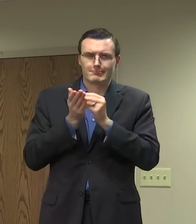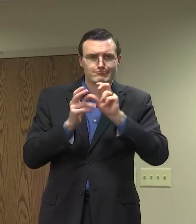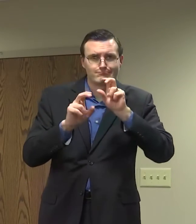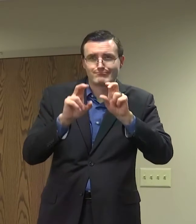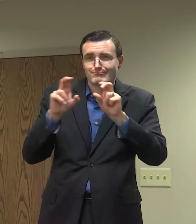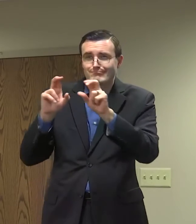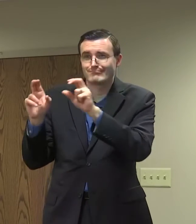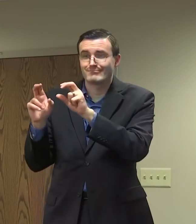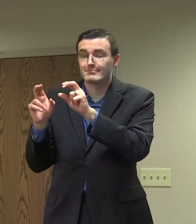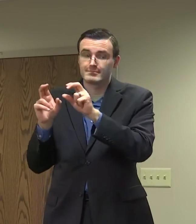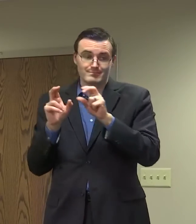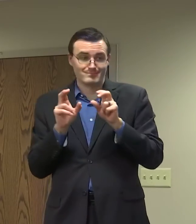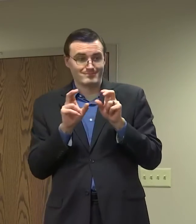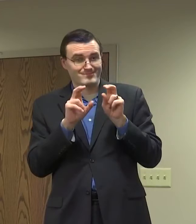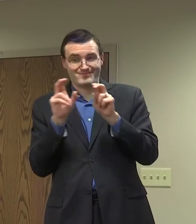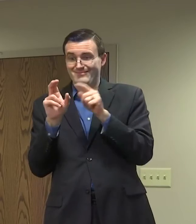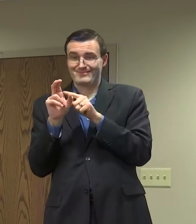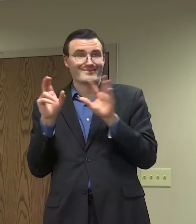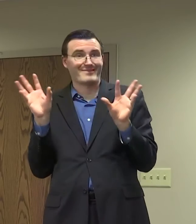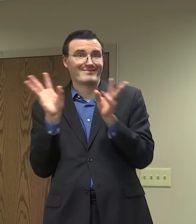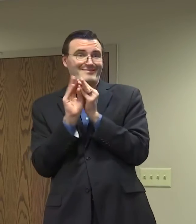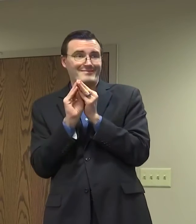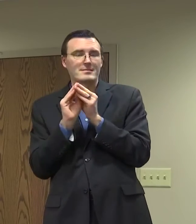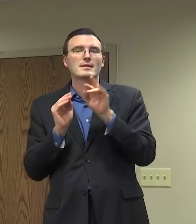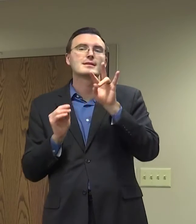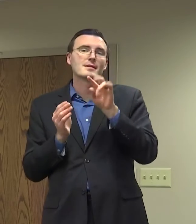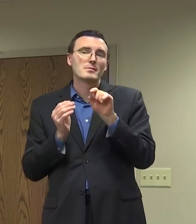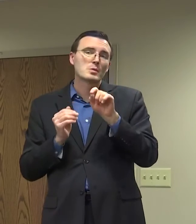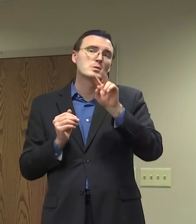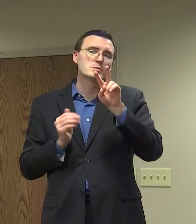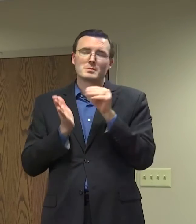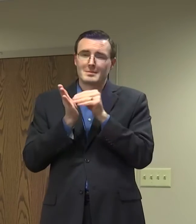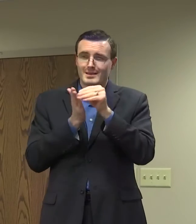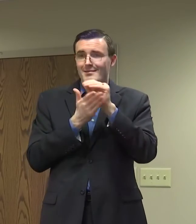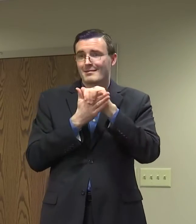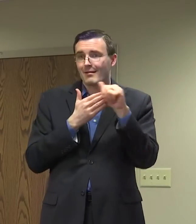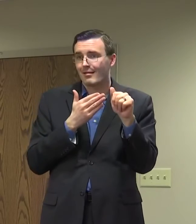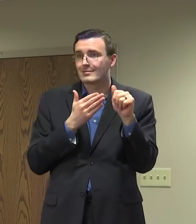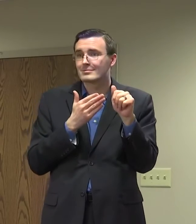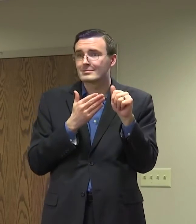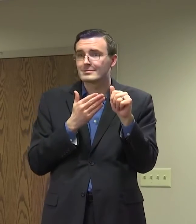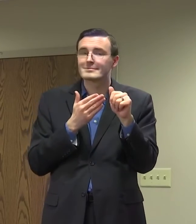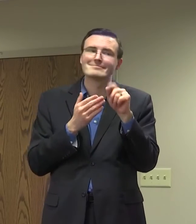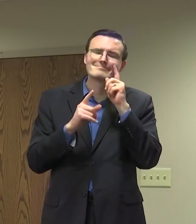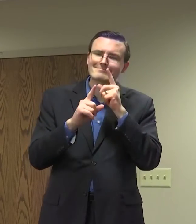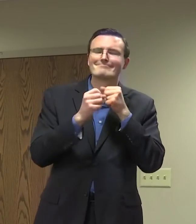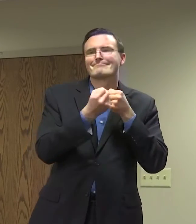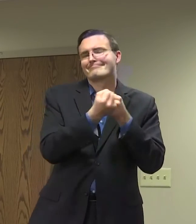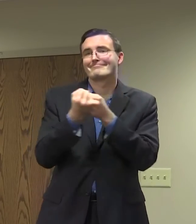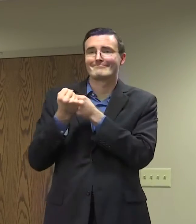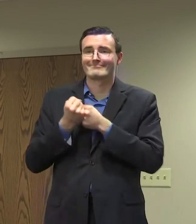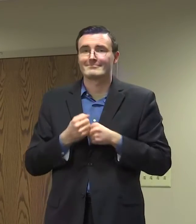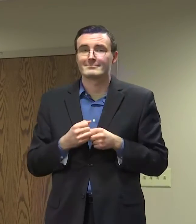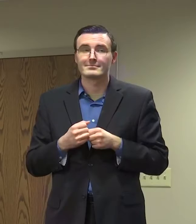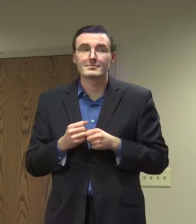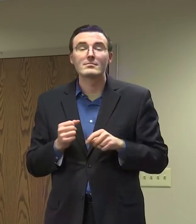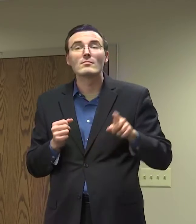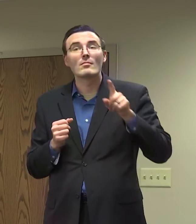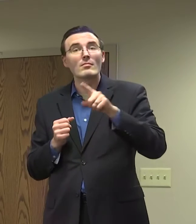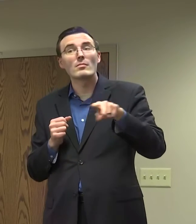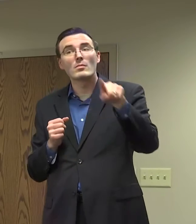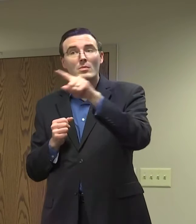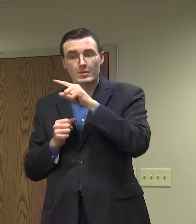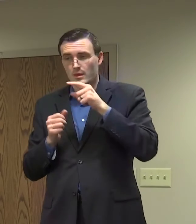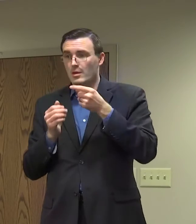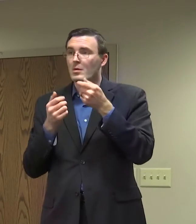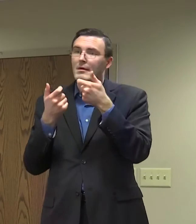of assistance. We are here to help you if you are currently struggling with your utility bills. We do not want you to